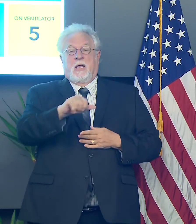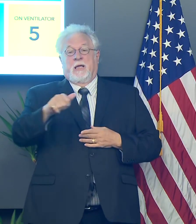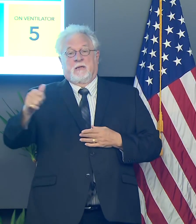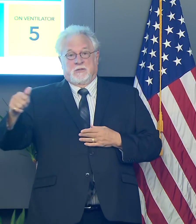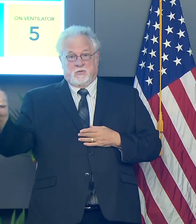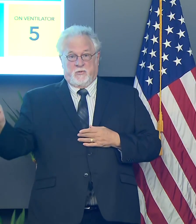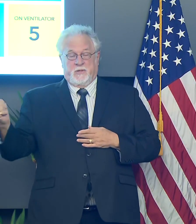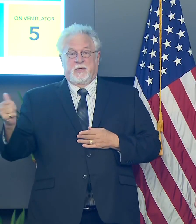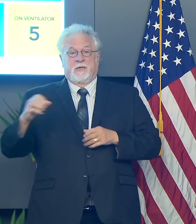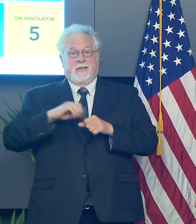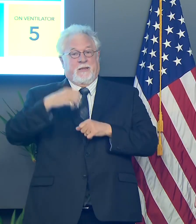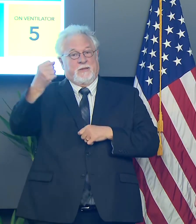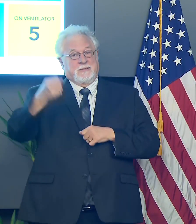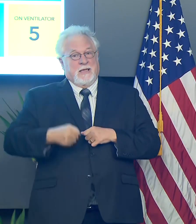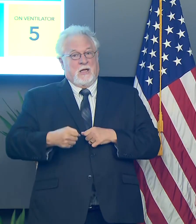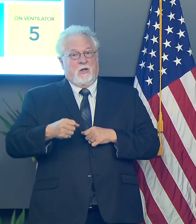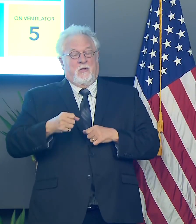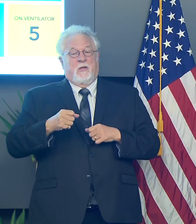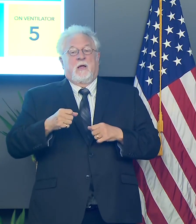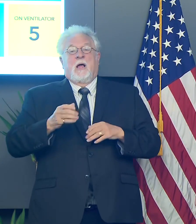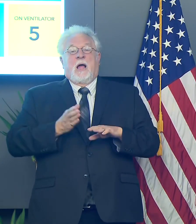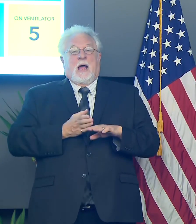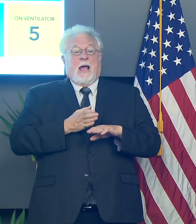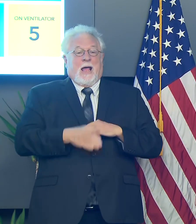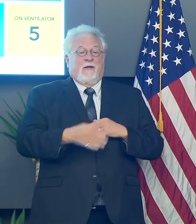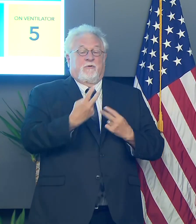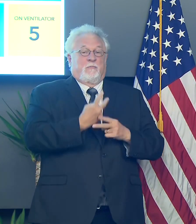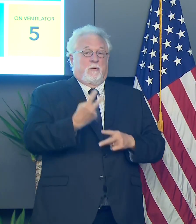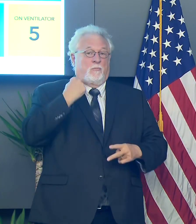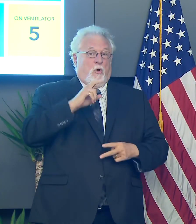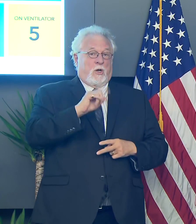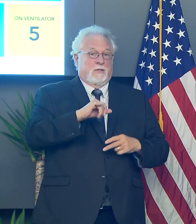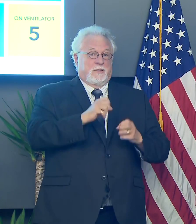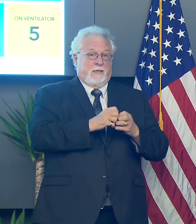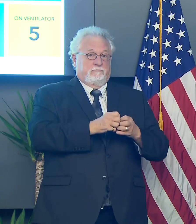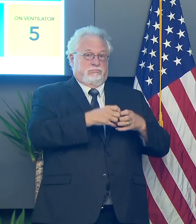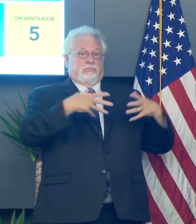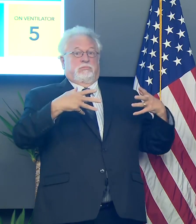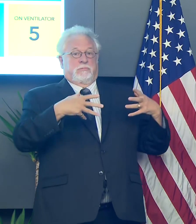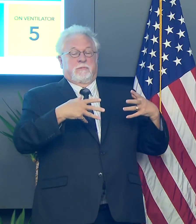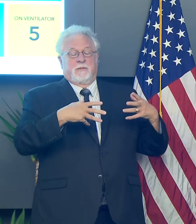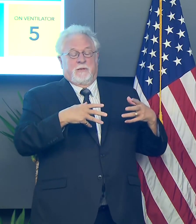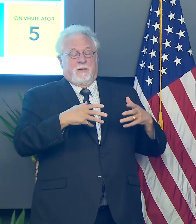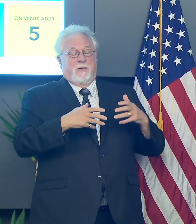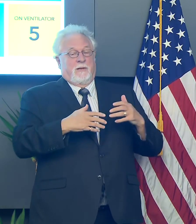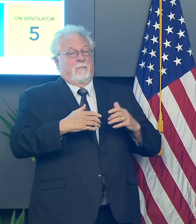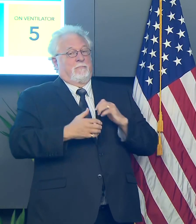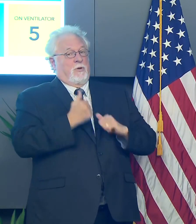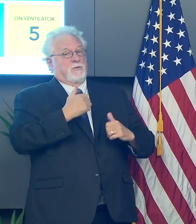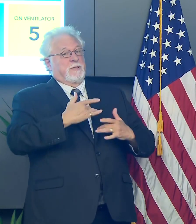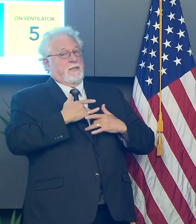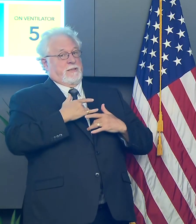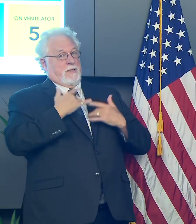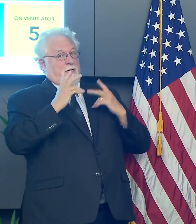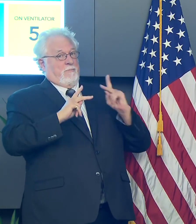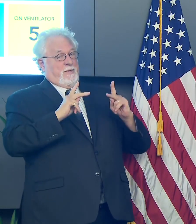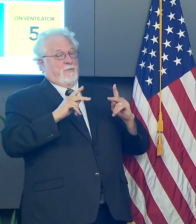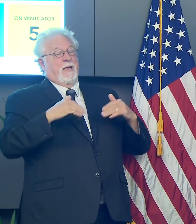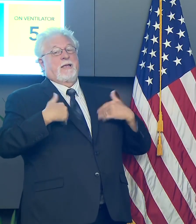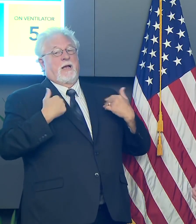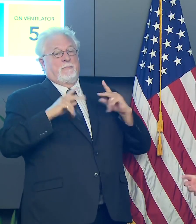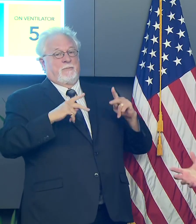across the Sunbelt, uh, the post-Memorial Day surge in cases was driven by young people between 18 and 29 years old.